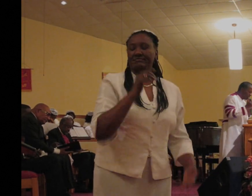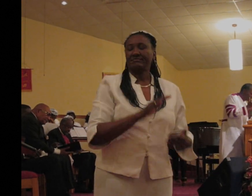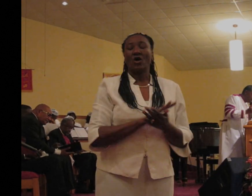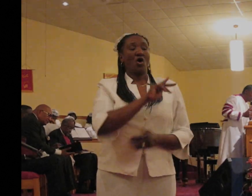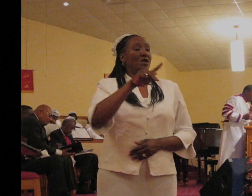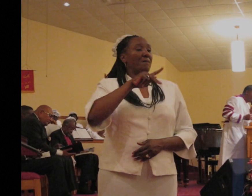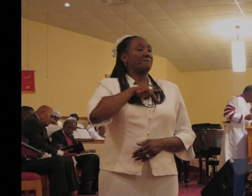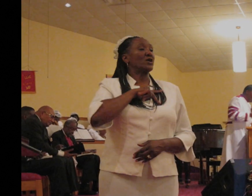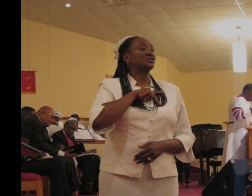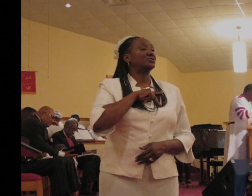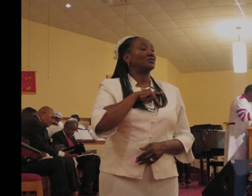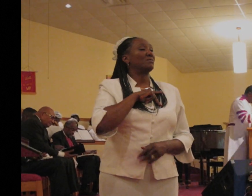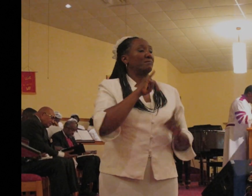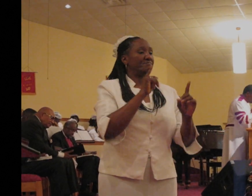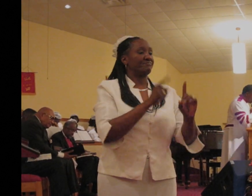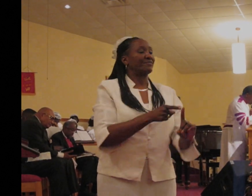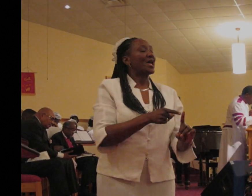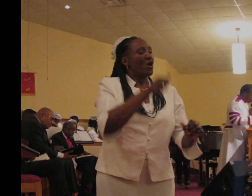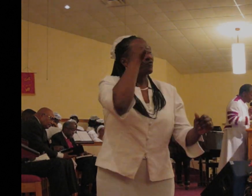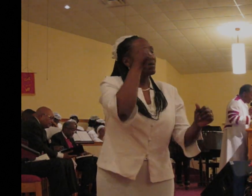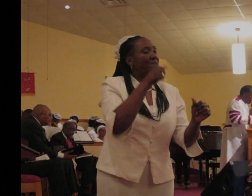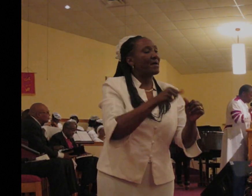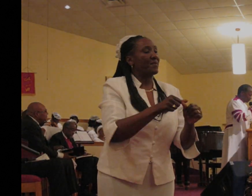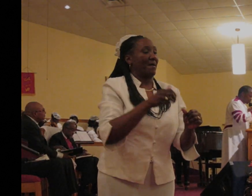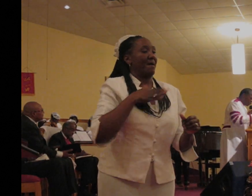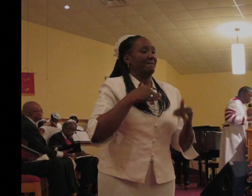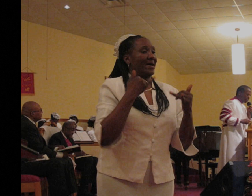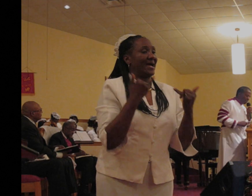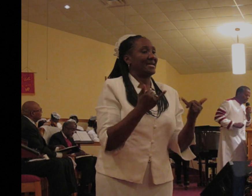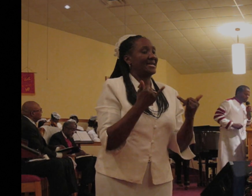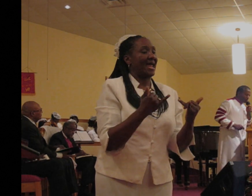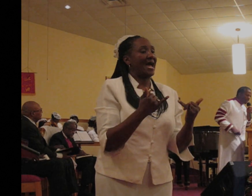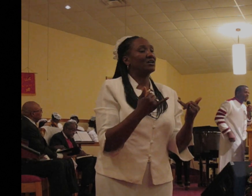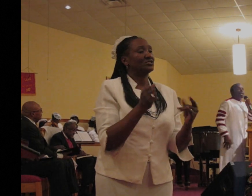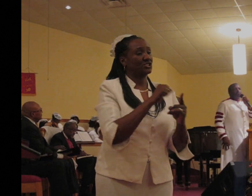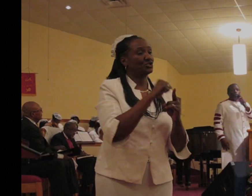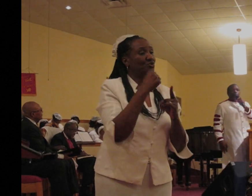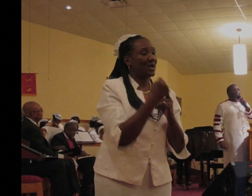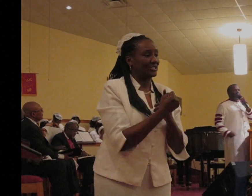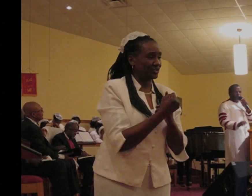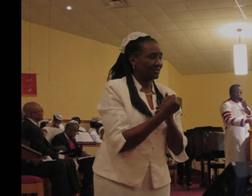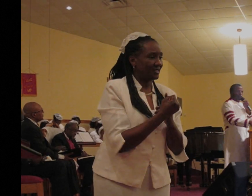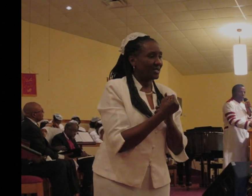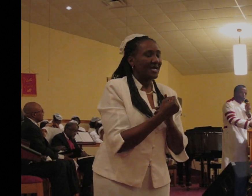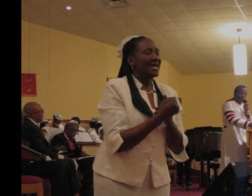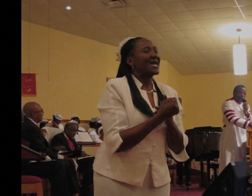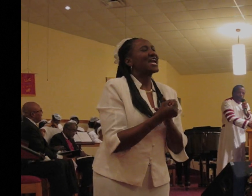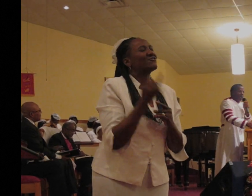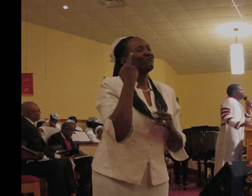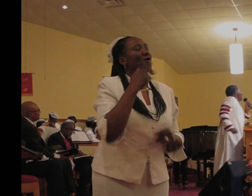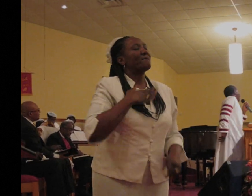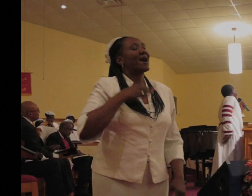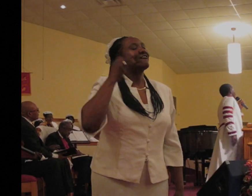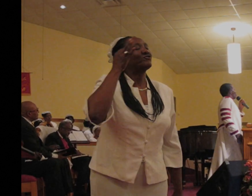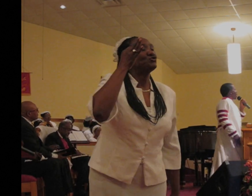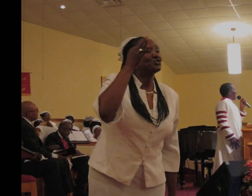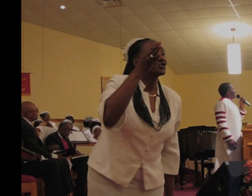remember that my present position is positioning me for my future. And where I am right